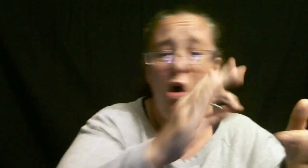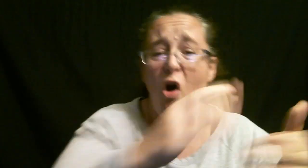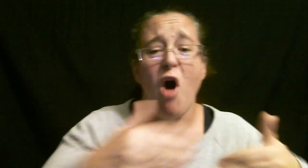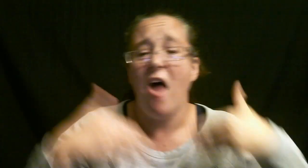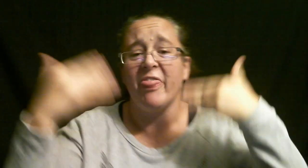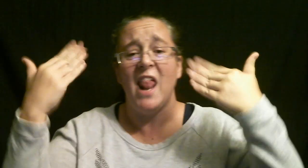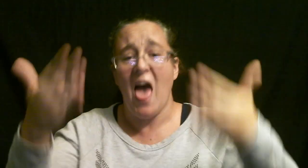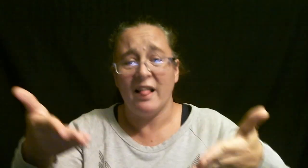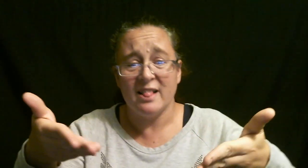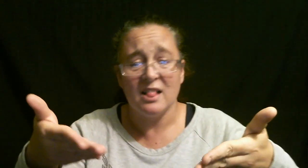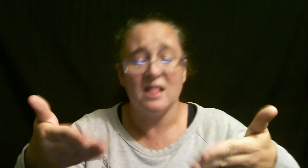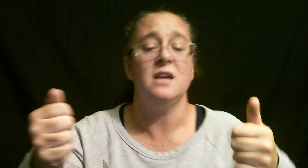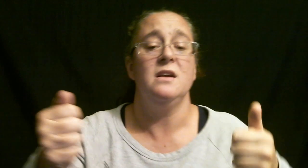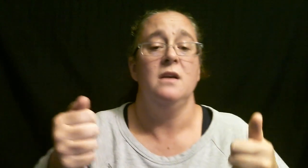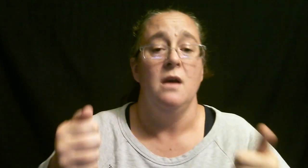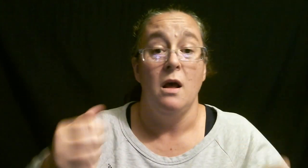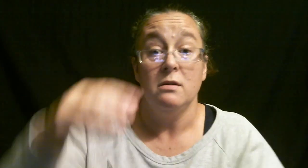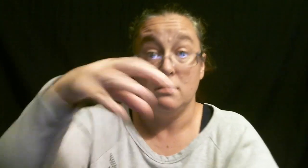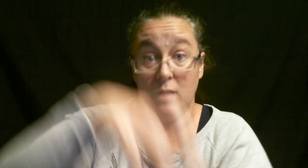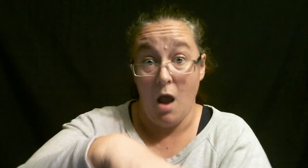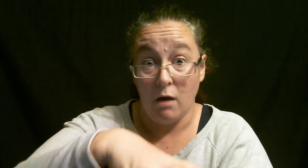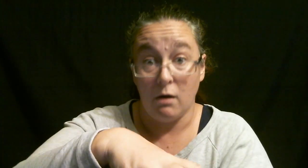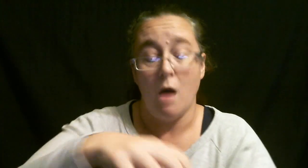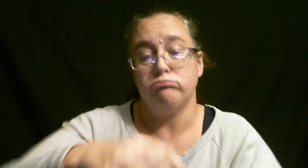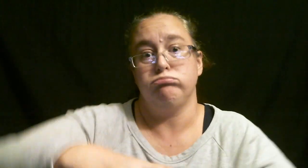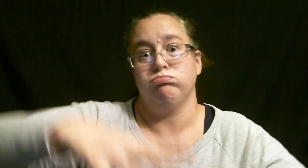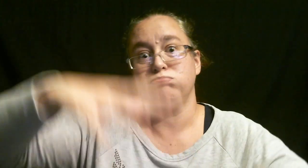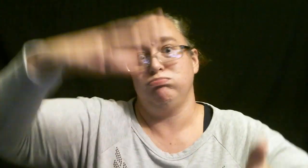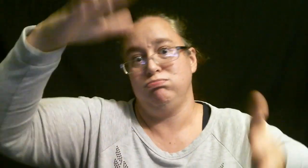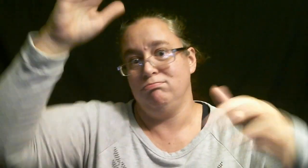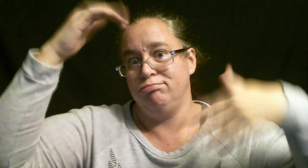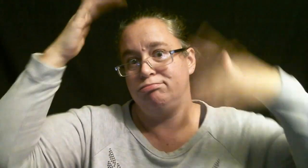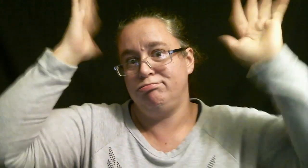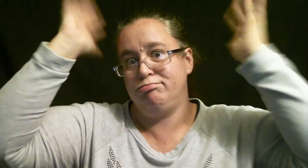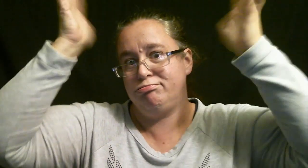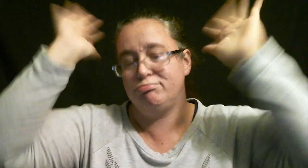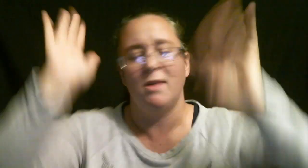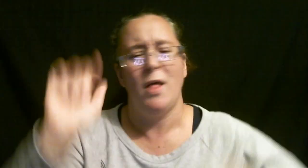sun's set embers,